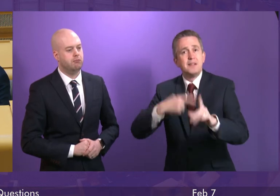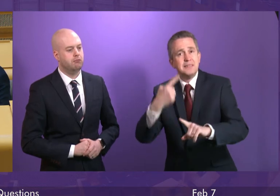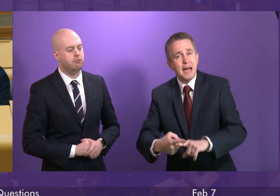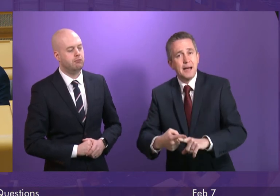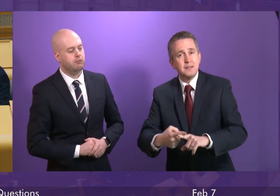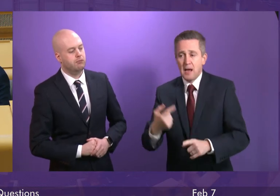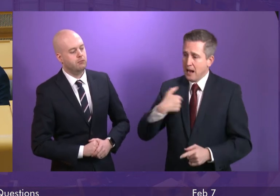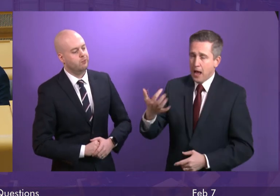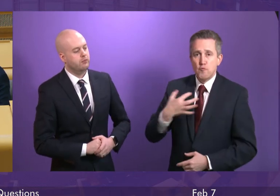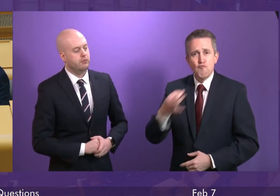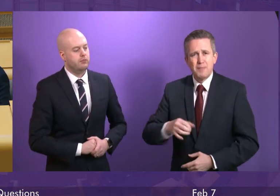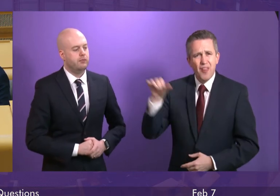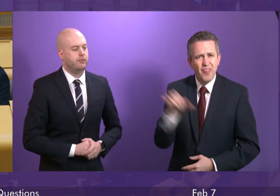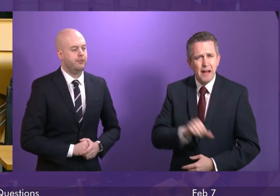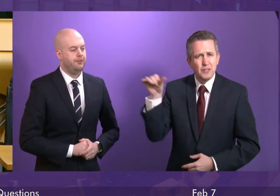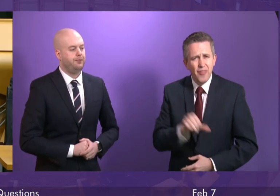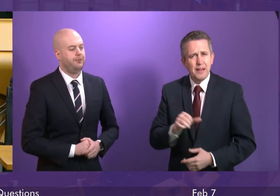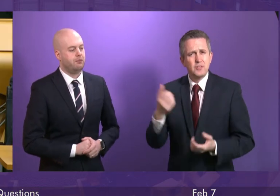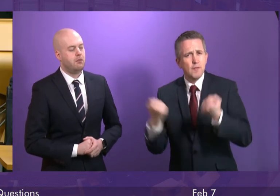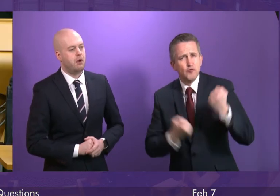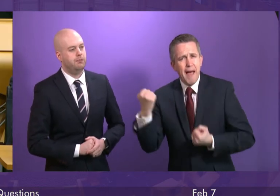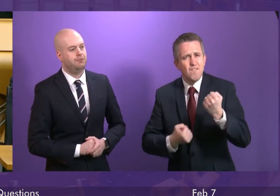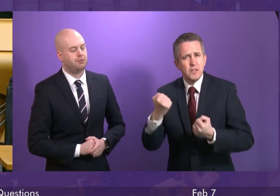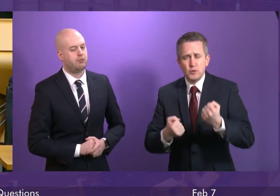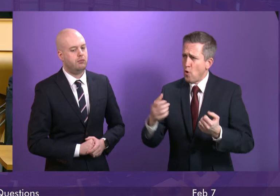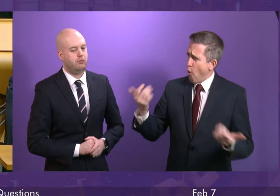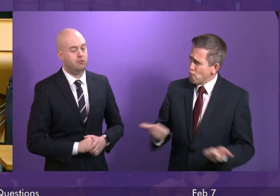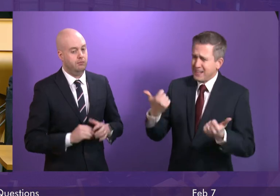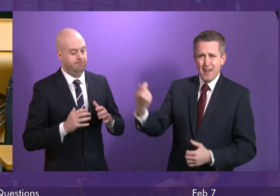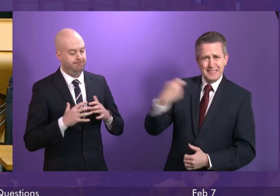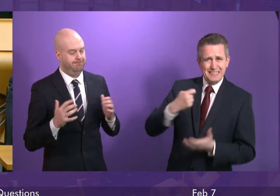and I speak on behalf of thousands of motorists who've been taxed enough.